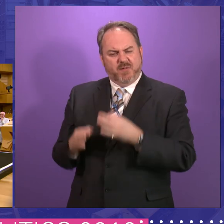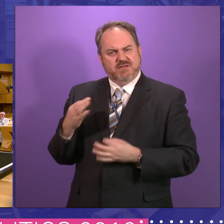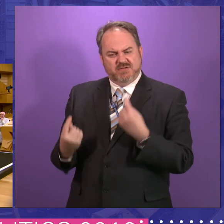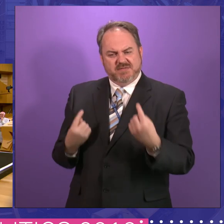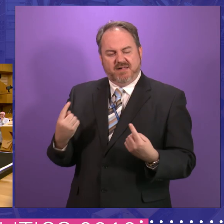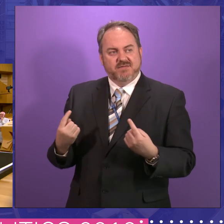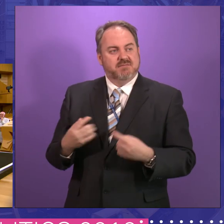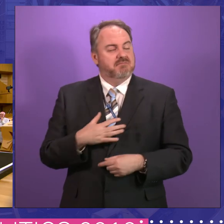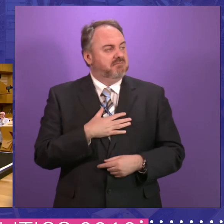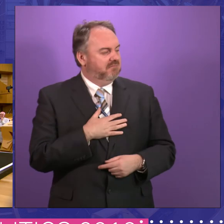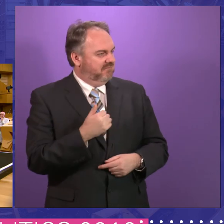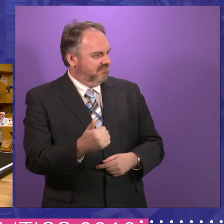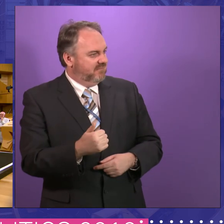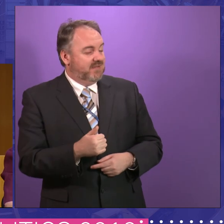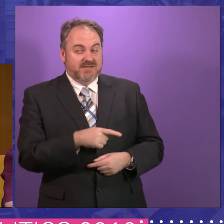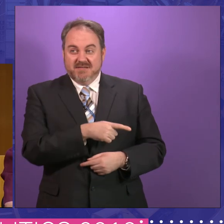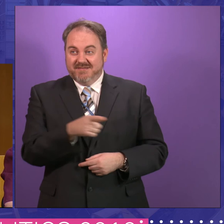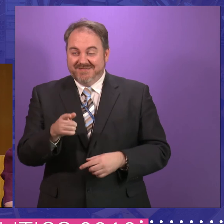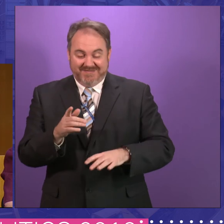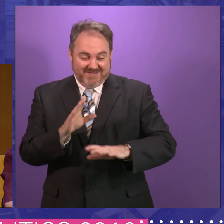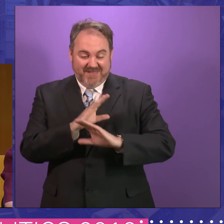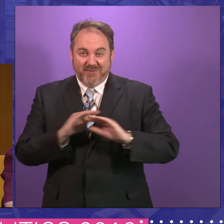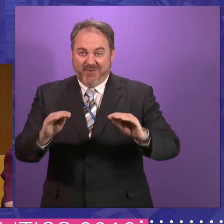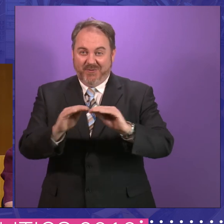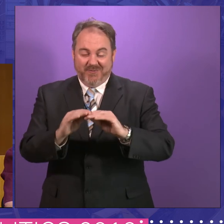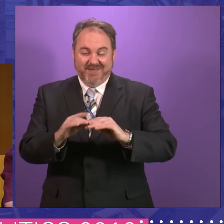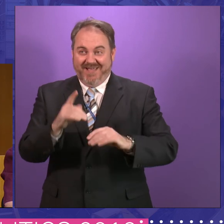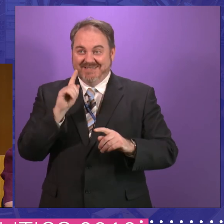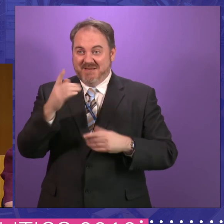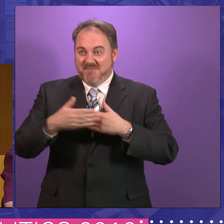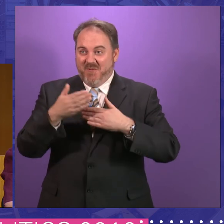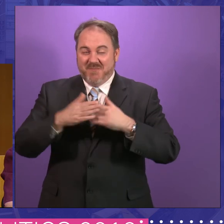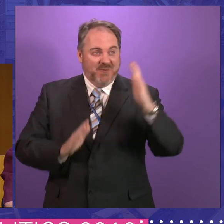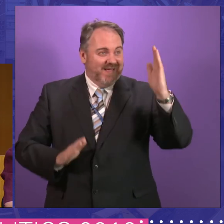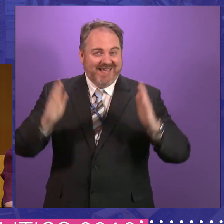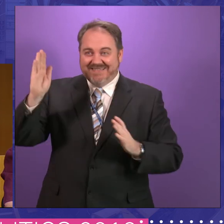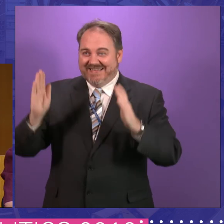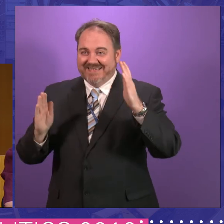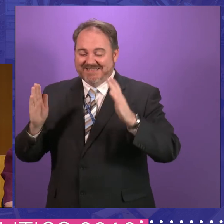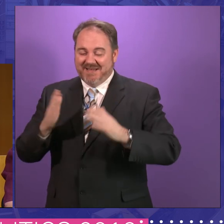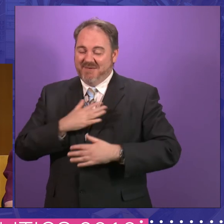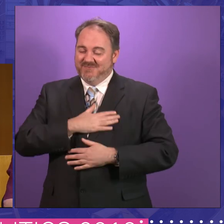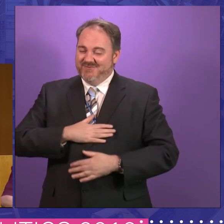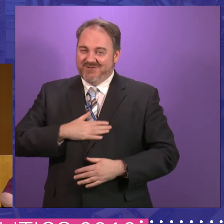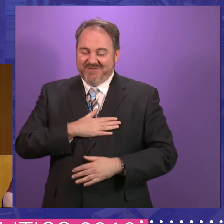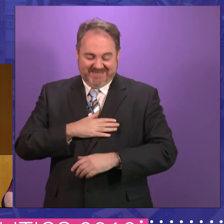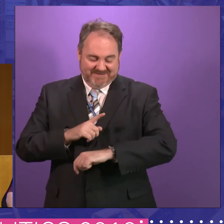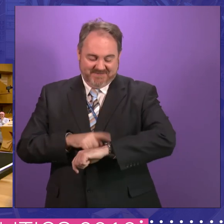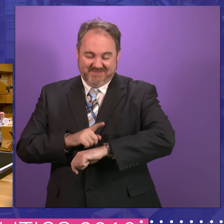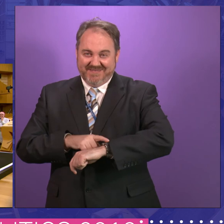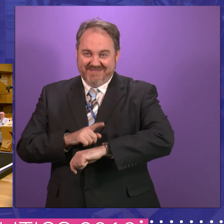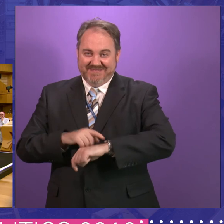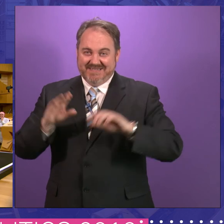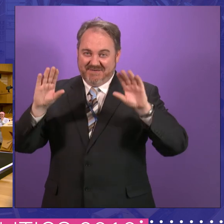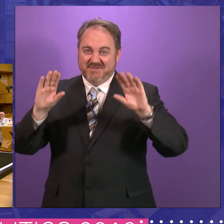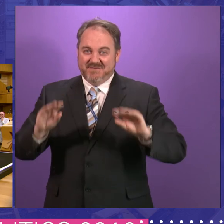think some of these good politicians are clearly in this room, but I'm afraid, despite I can see Cathie Pitti and other members hands going up now, I'm afraid it's not the end of the evening because